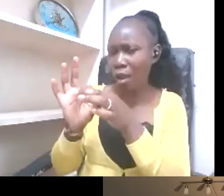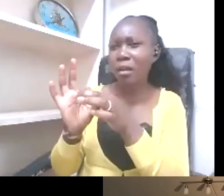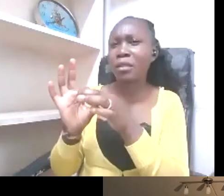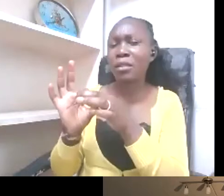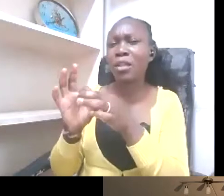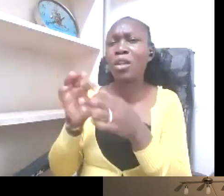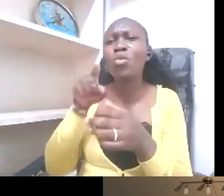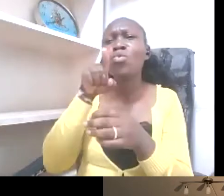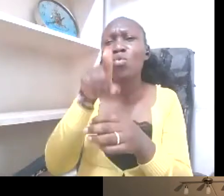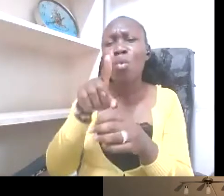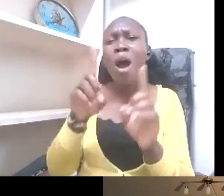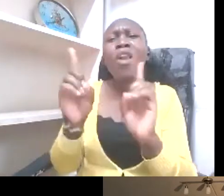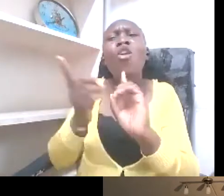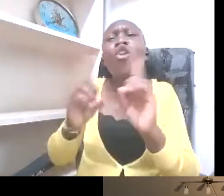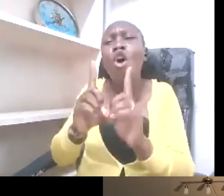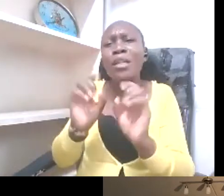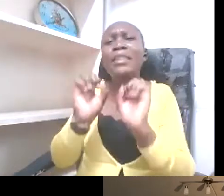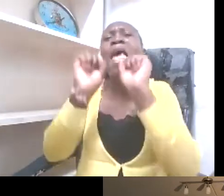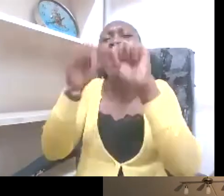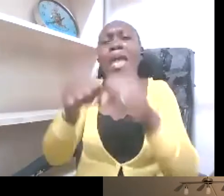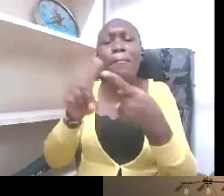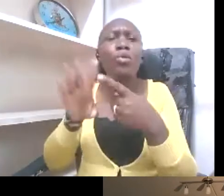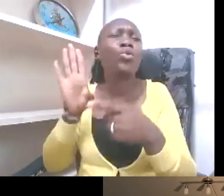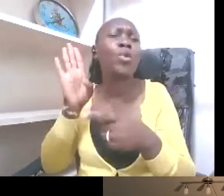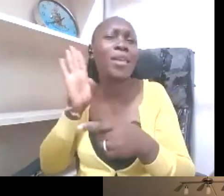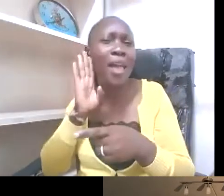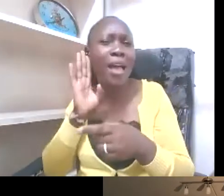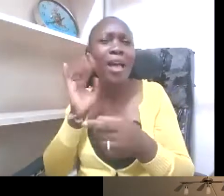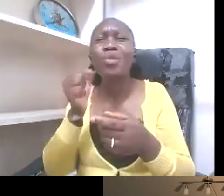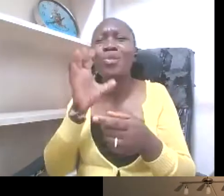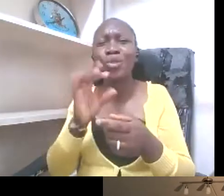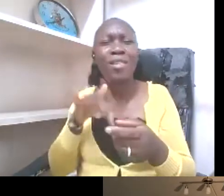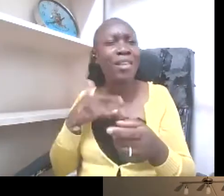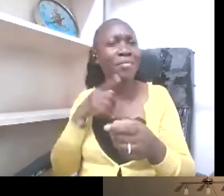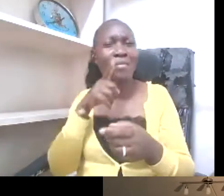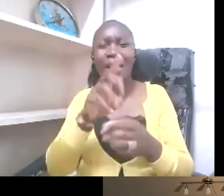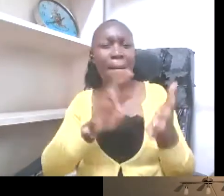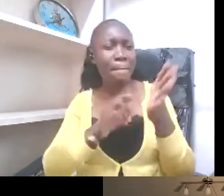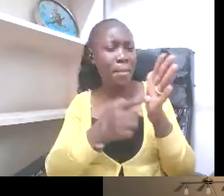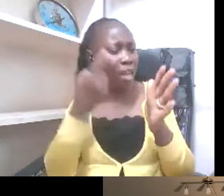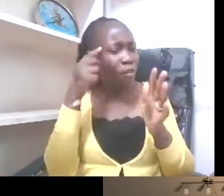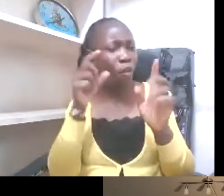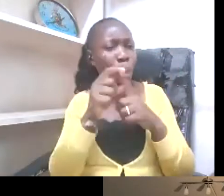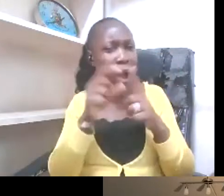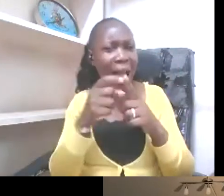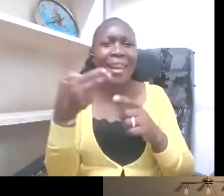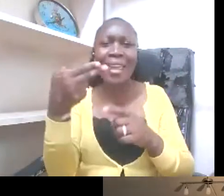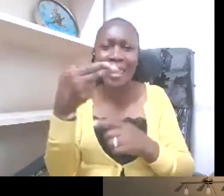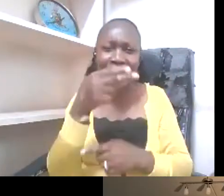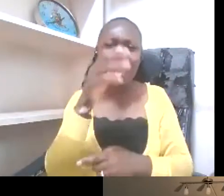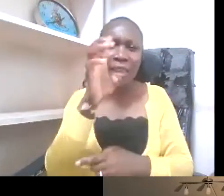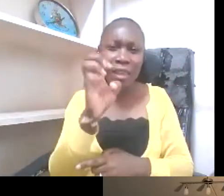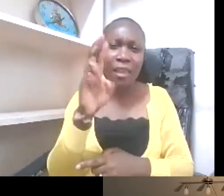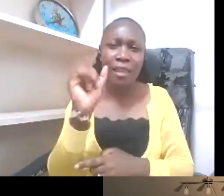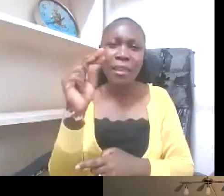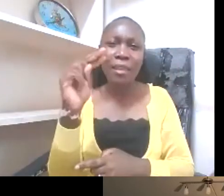hear or pay attention. That's the reason why a lot of these other words are actually not ideal.